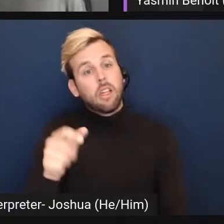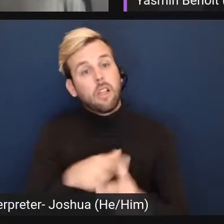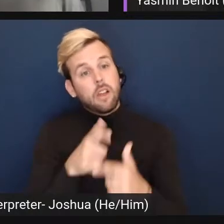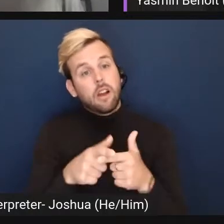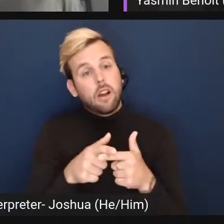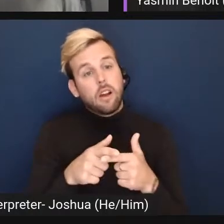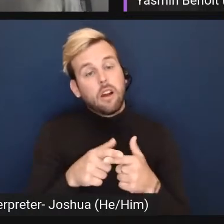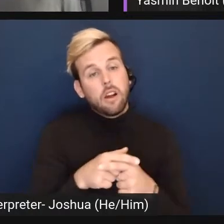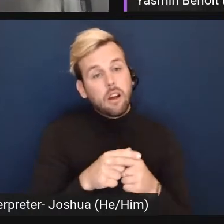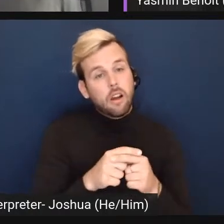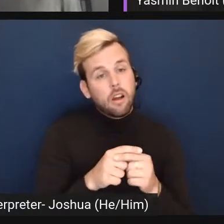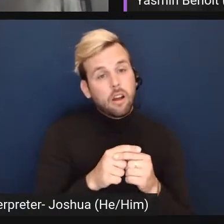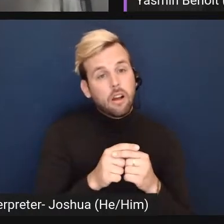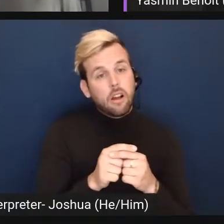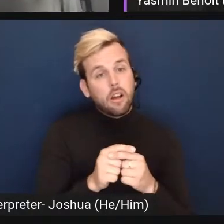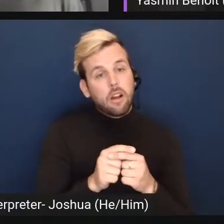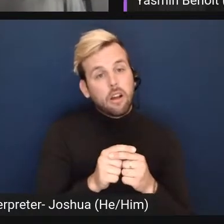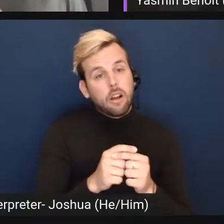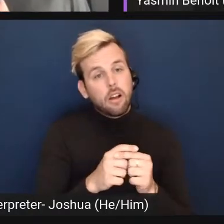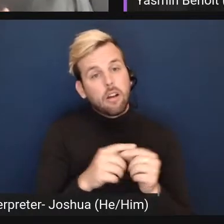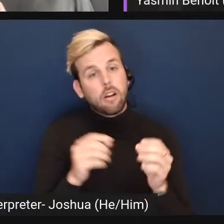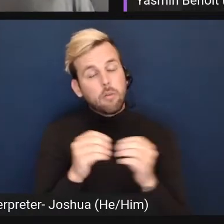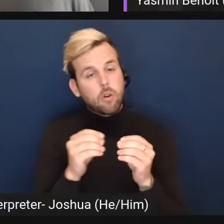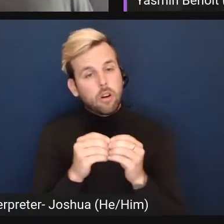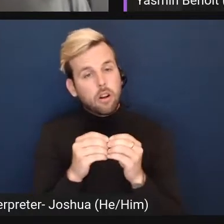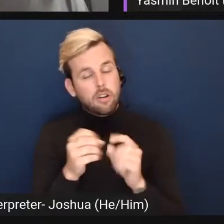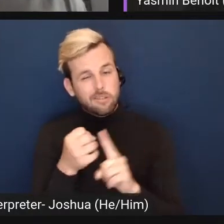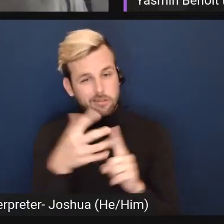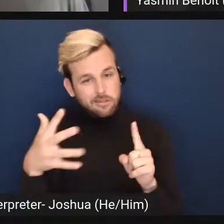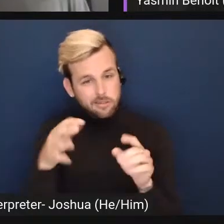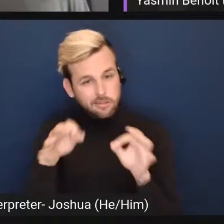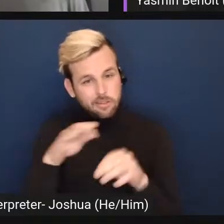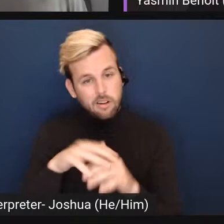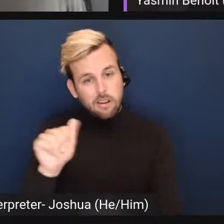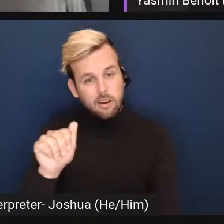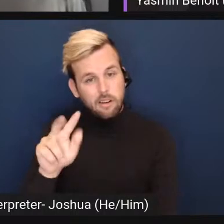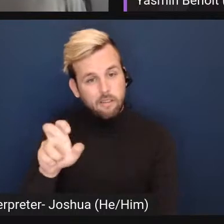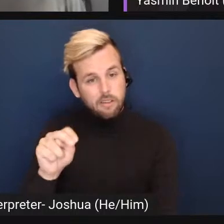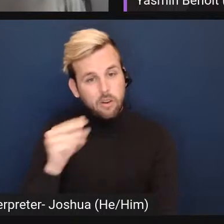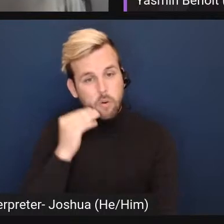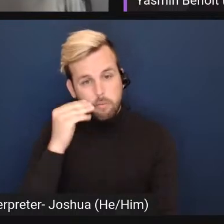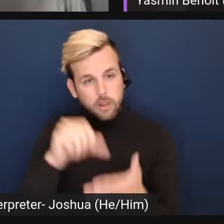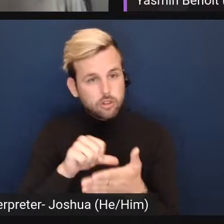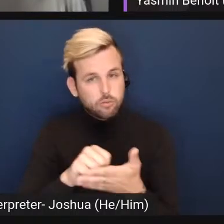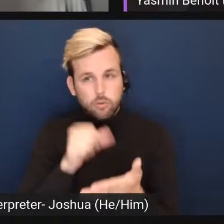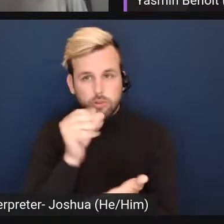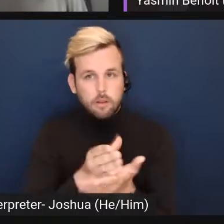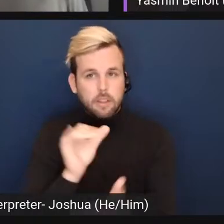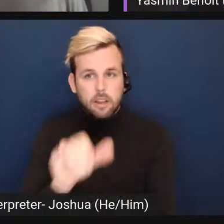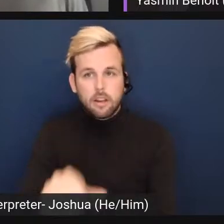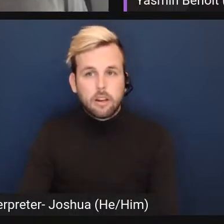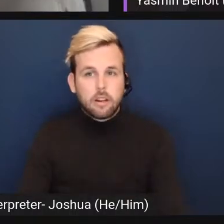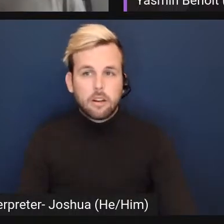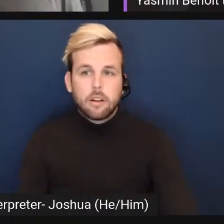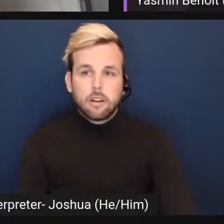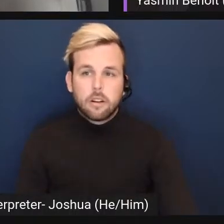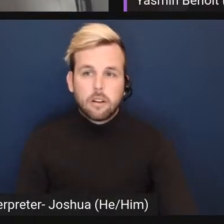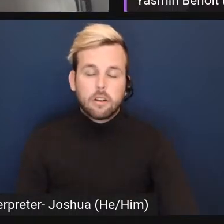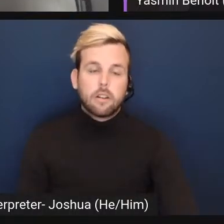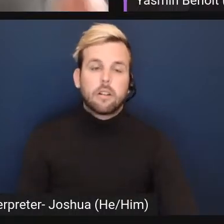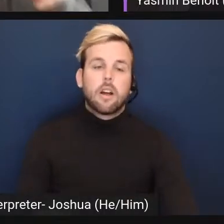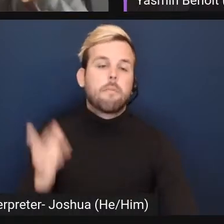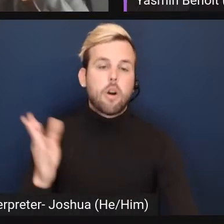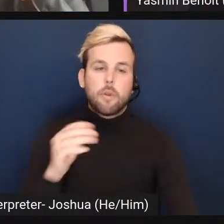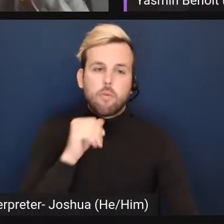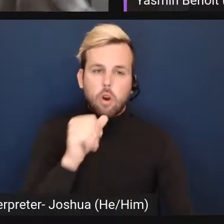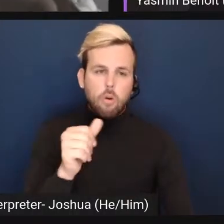then a more exclusive definition on the AVEN homepage is not going to stop that. Like, they're probably not